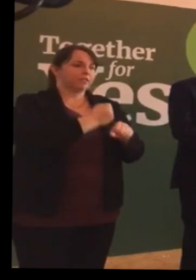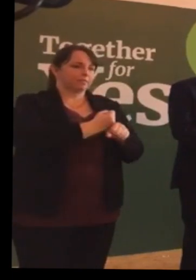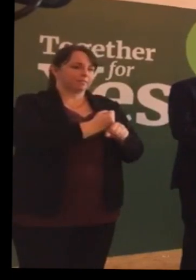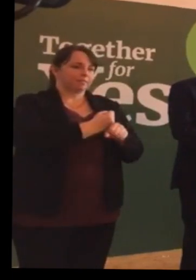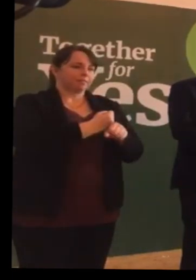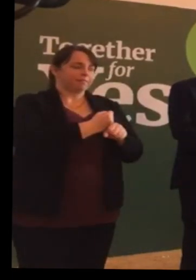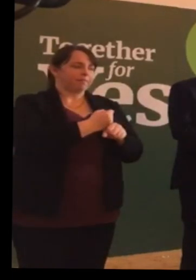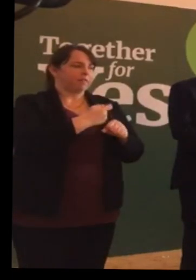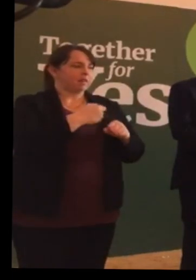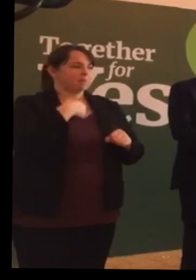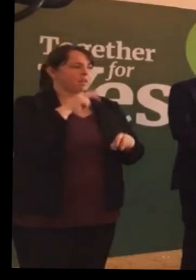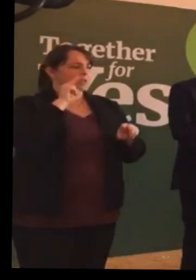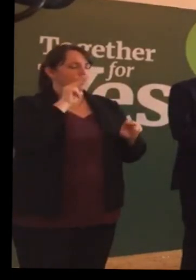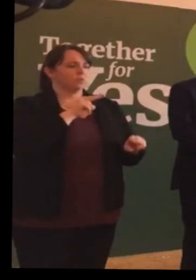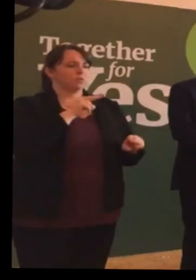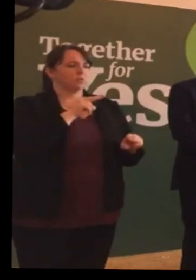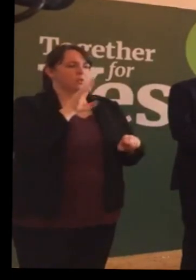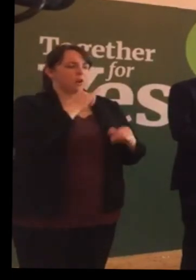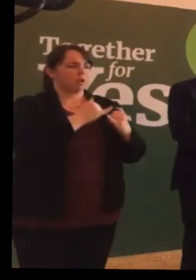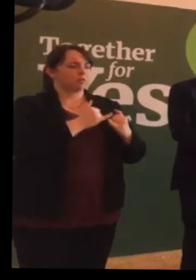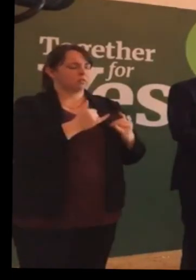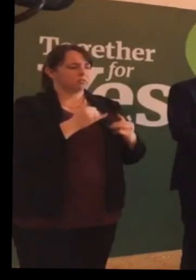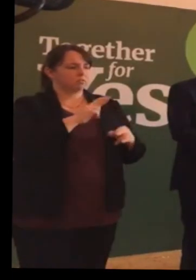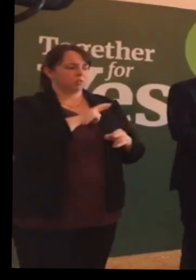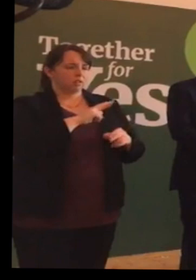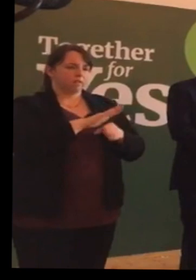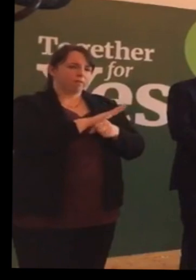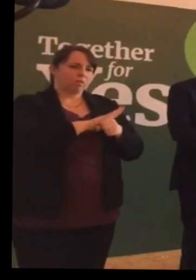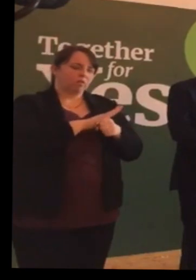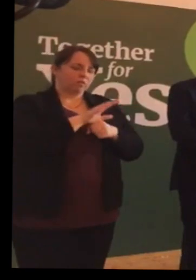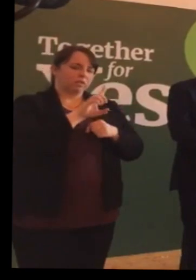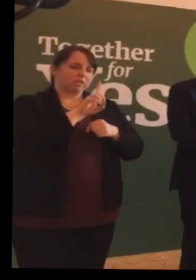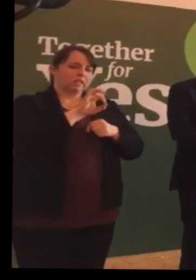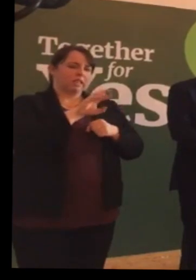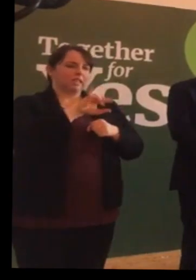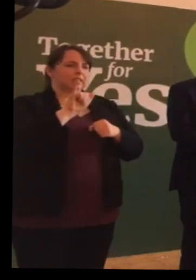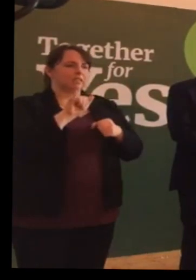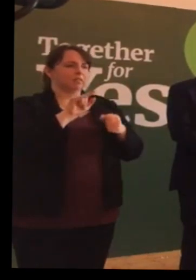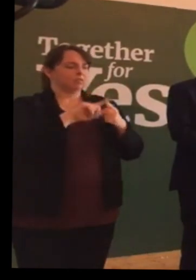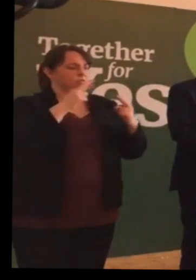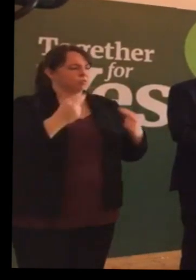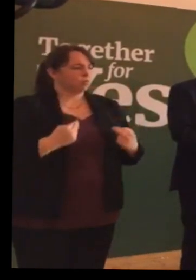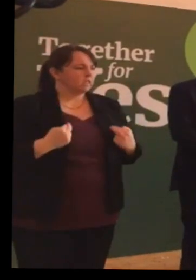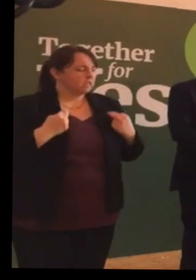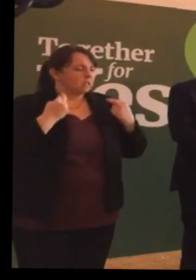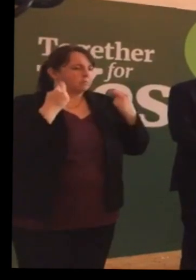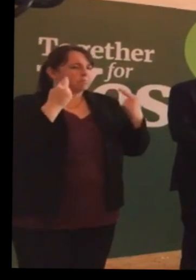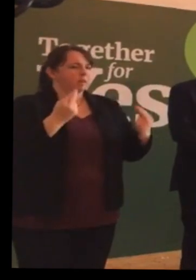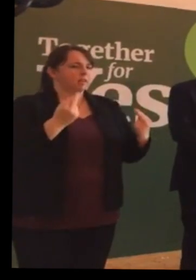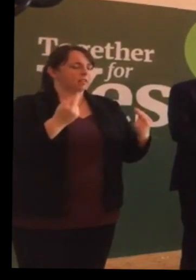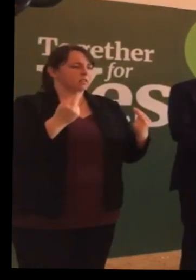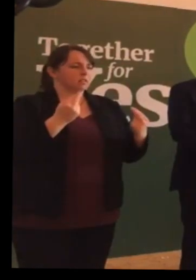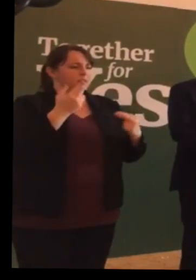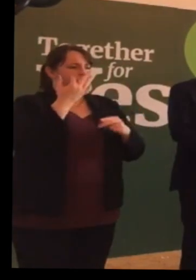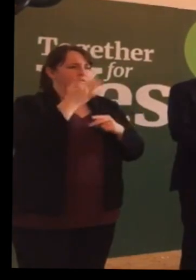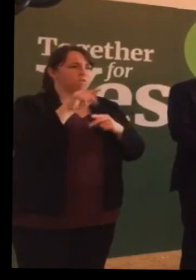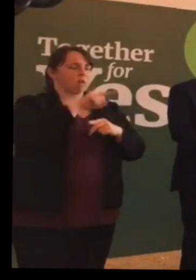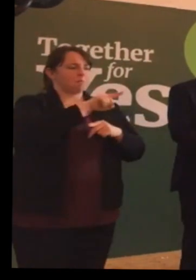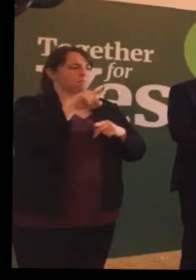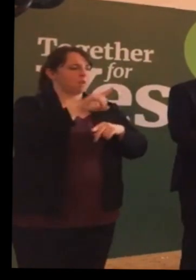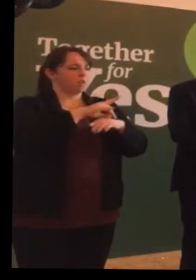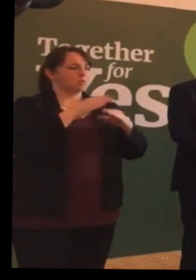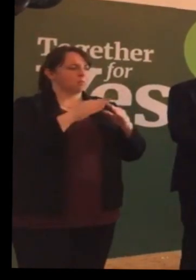And it struck me that the dignity and respect that was shown to both those and to our son was in stark contrast to the complete